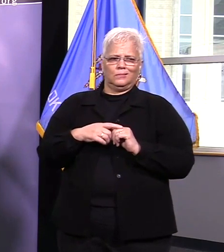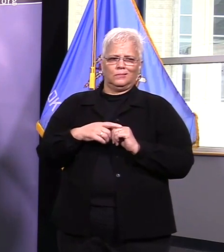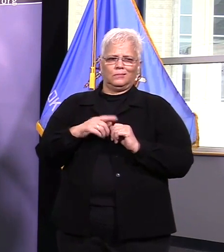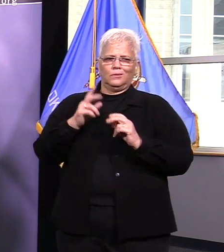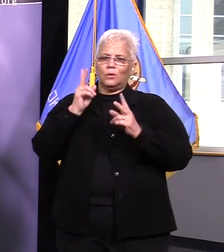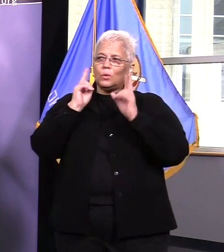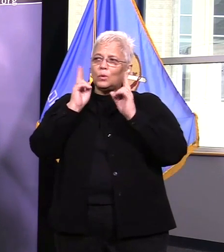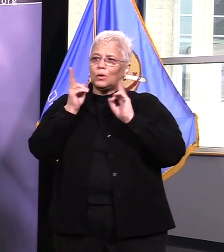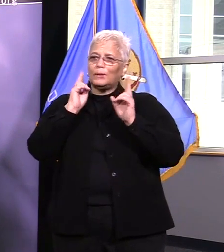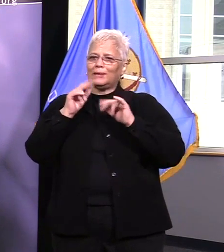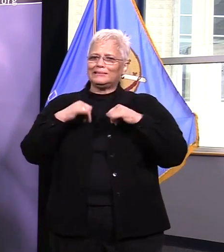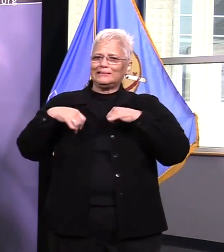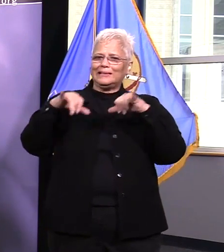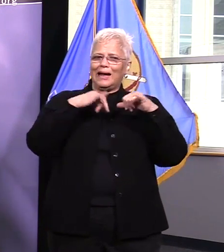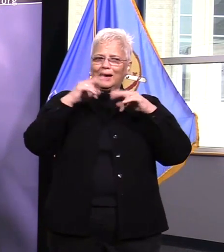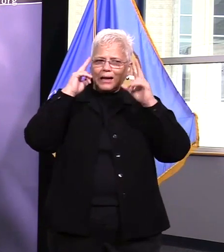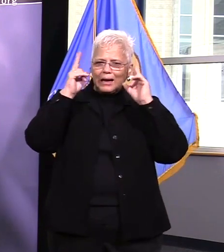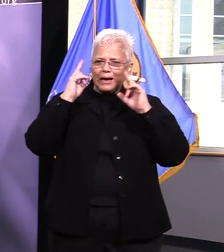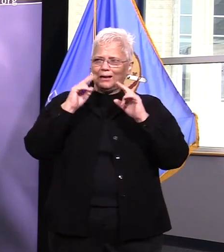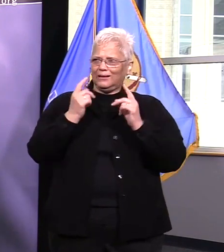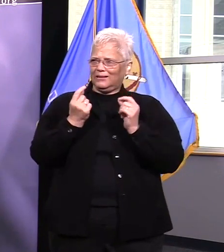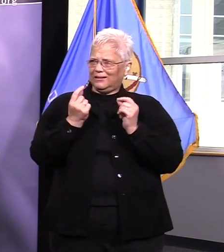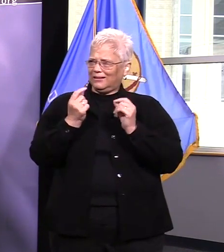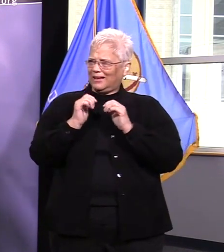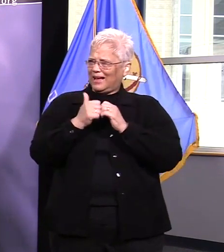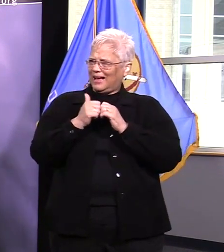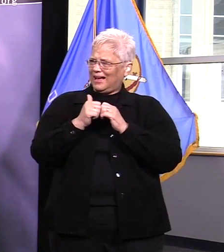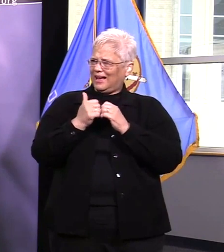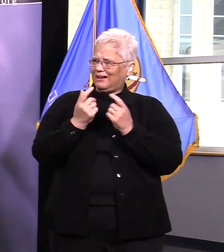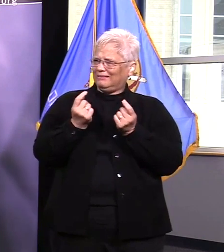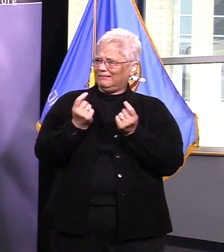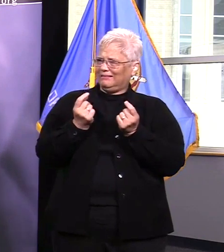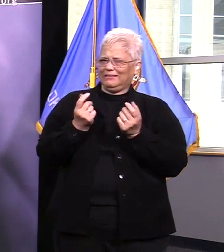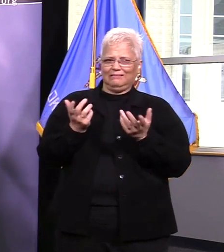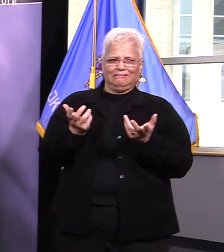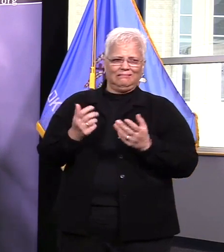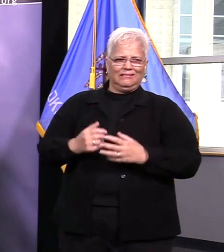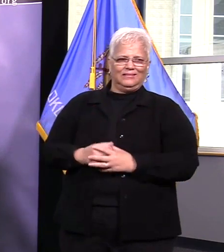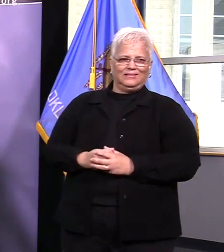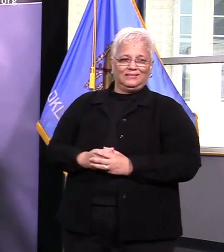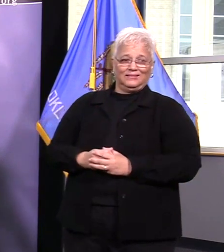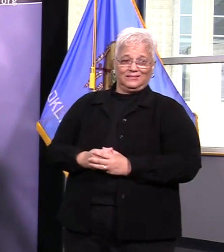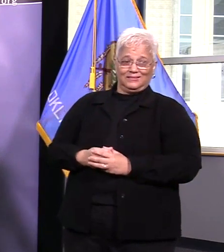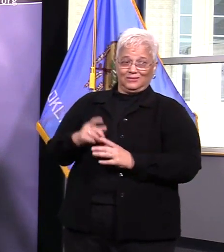for the police department yeah yes sir well